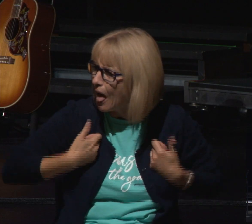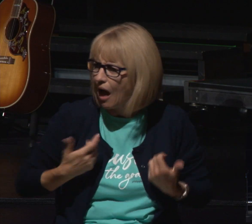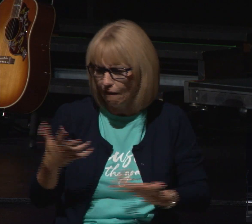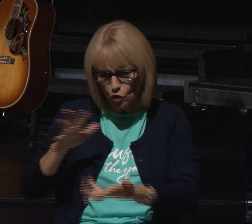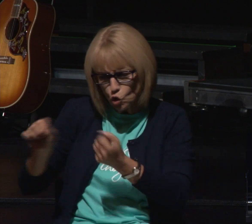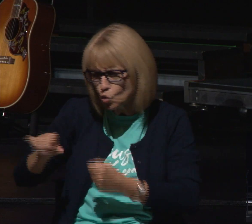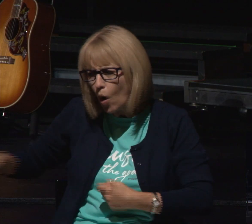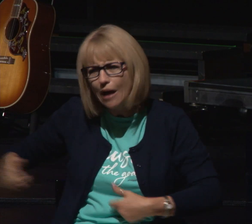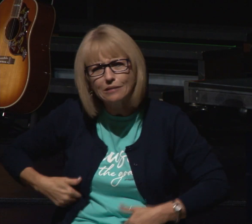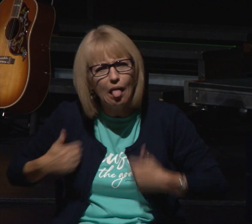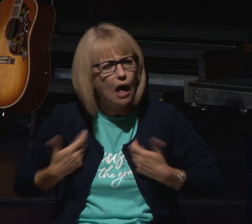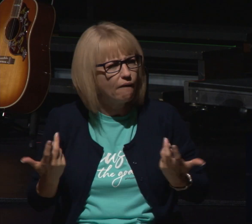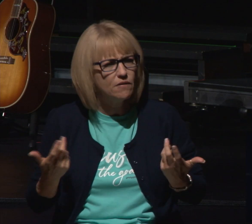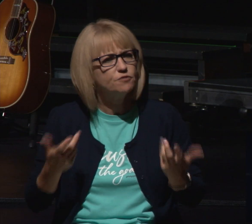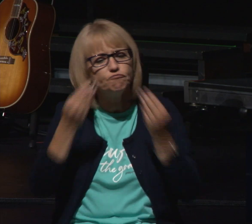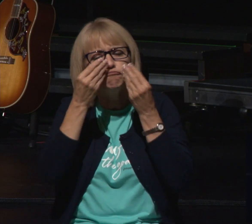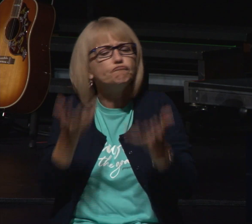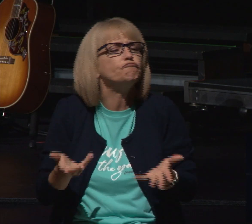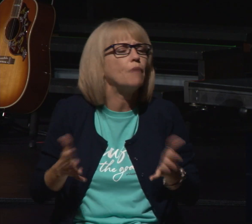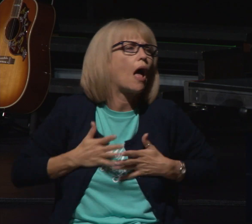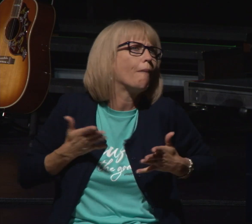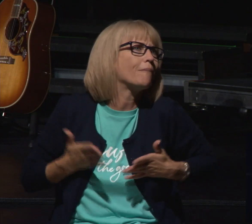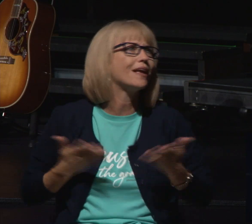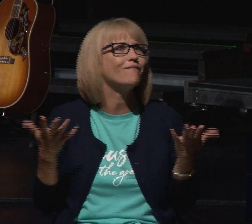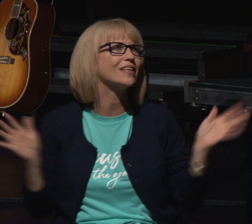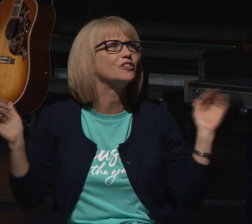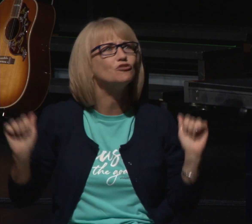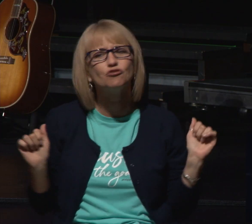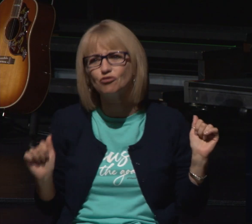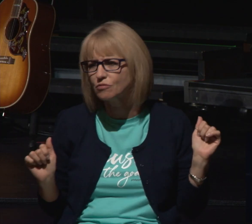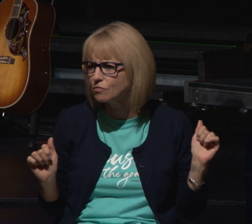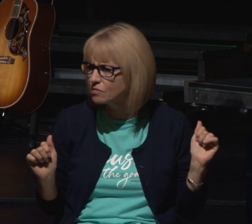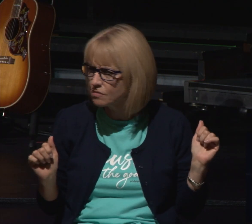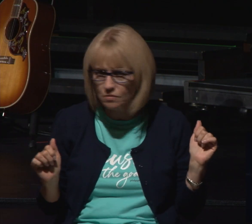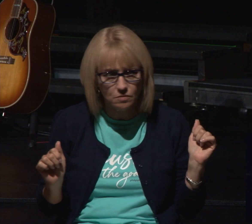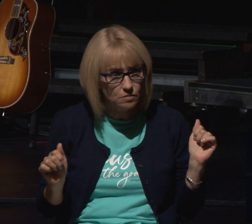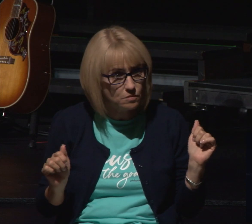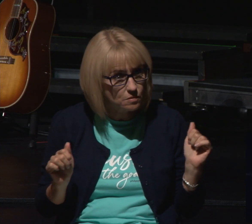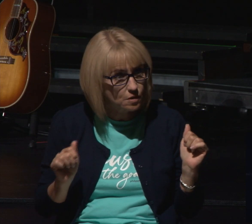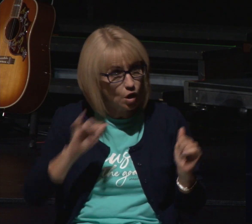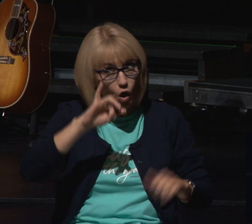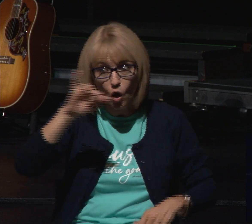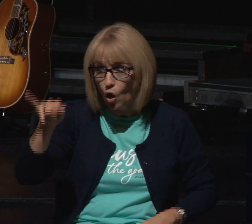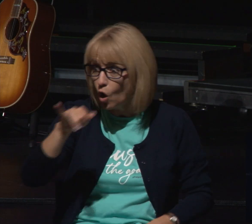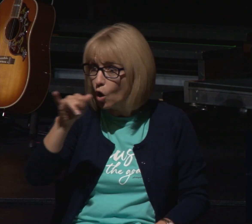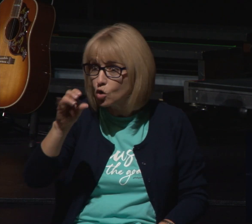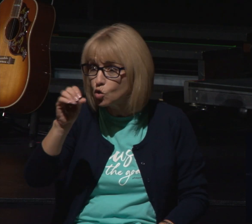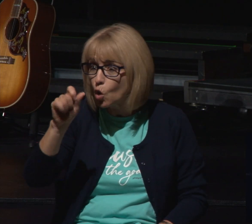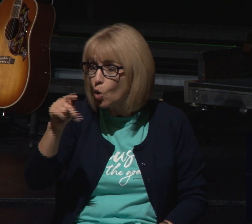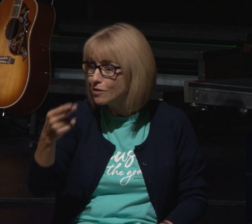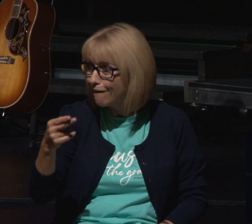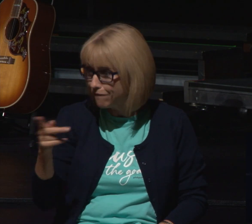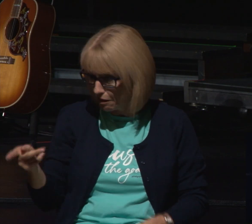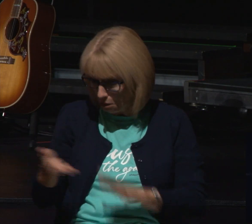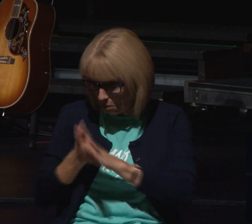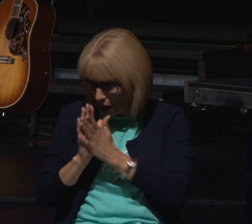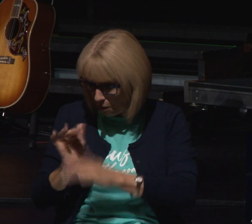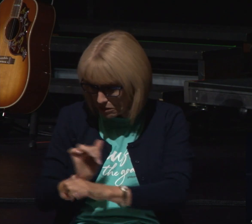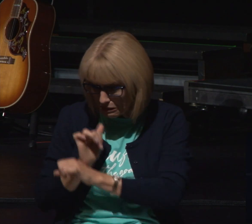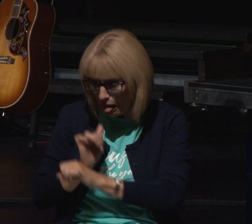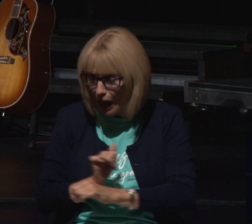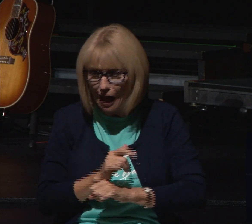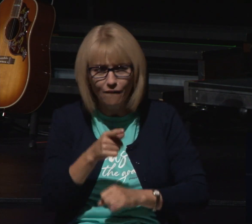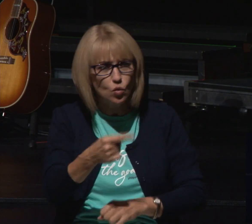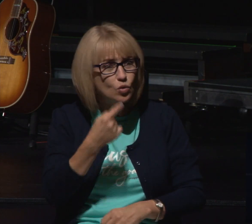younger brother so here's joseph he's carried off he becomes a slave now he's at a place where this huge setback in life